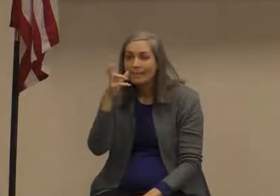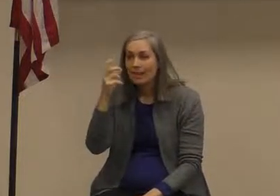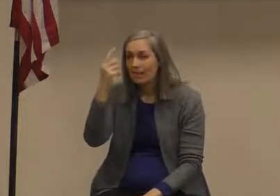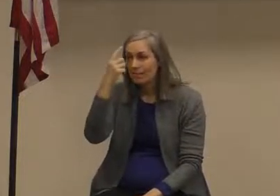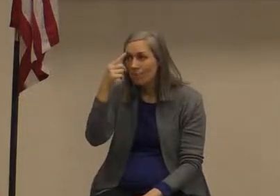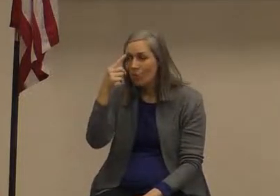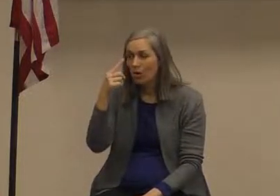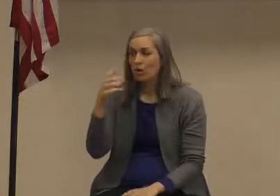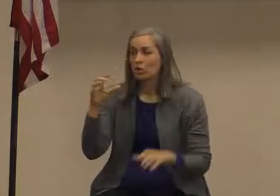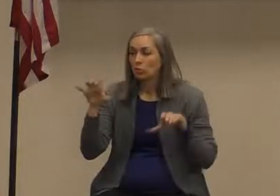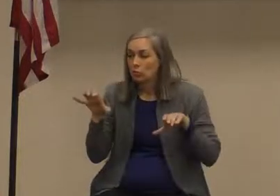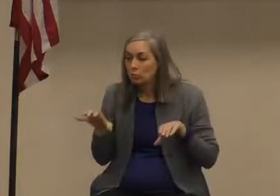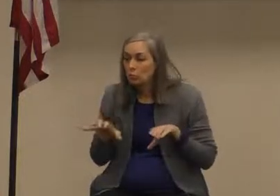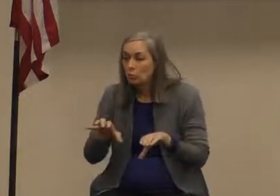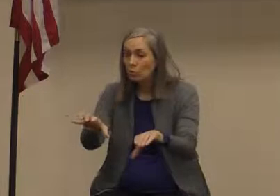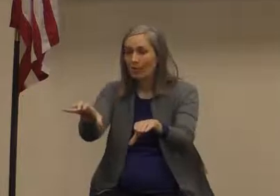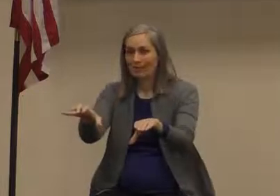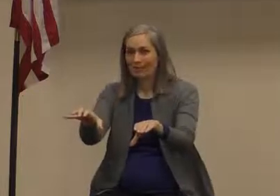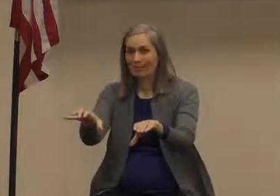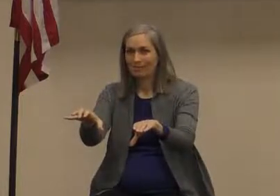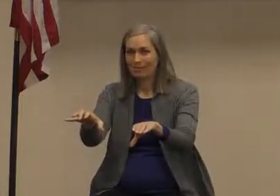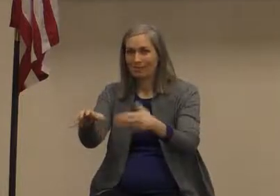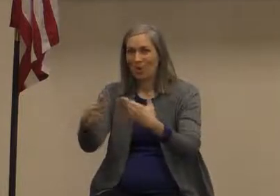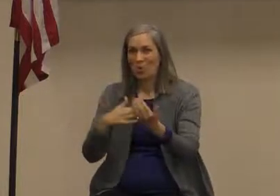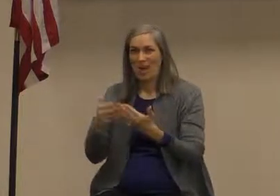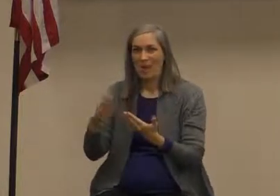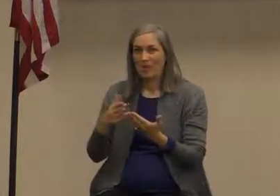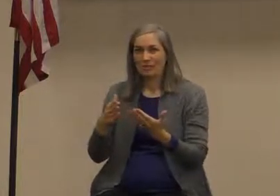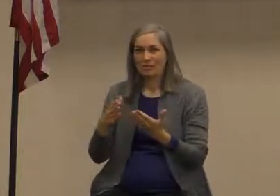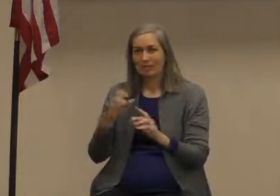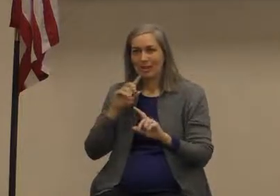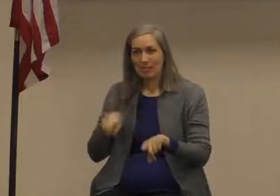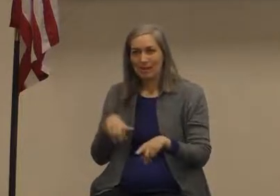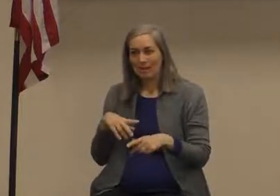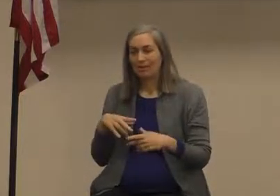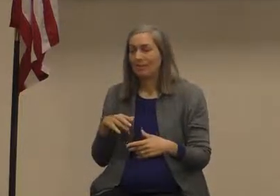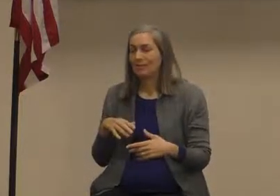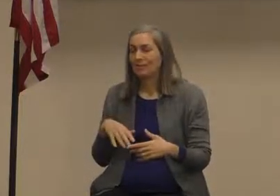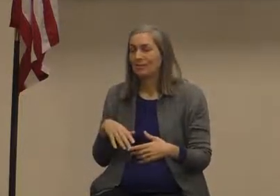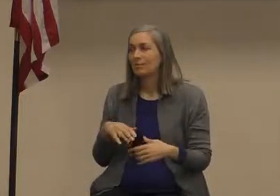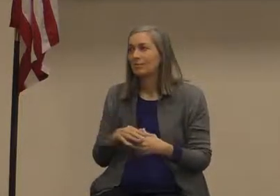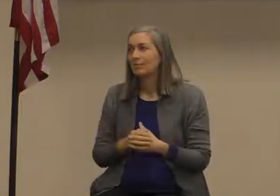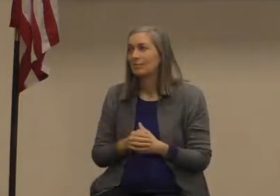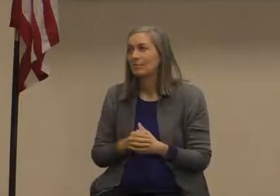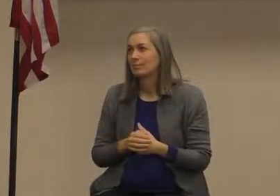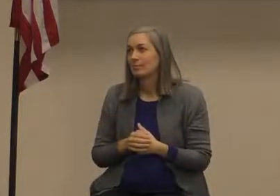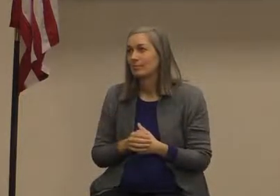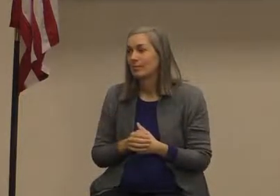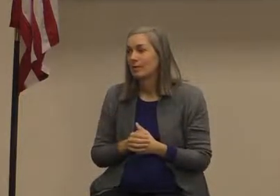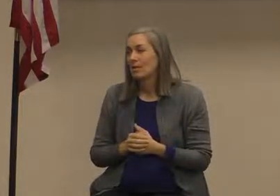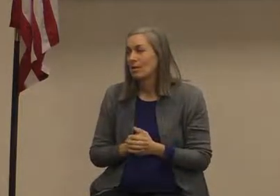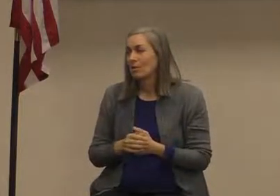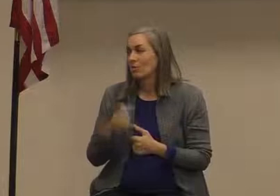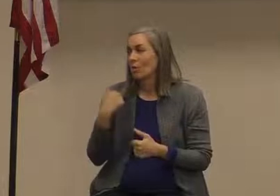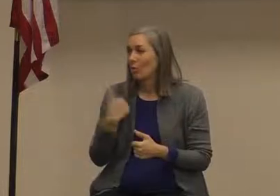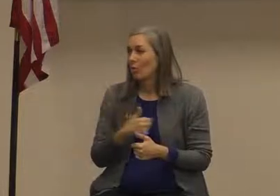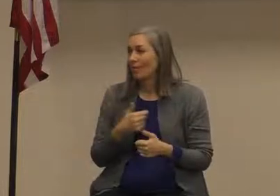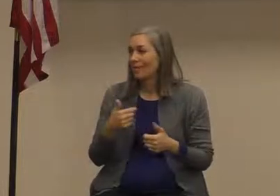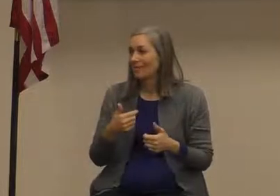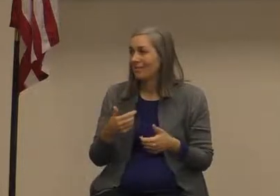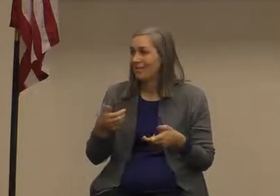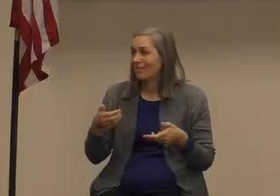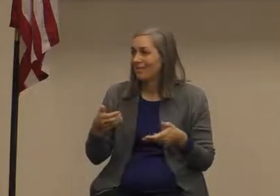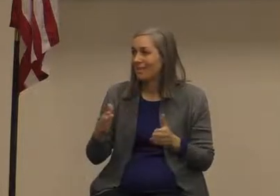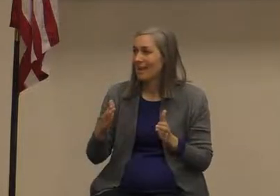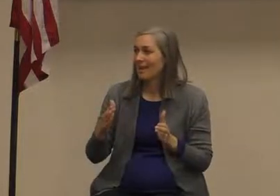carrying out what is being commanded to us and so our approach to god isn't just one of allowing his words to